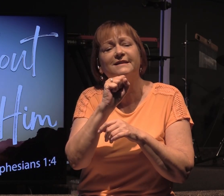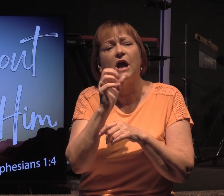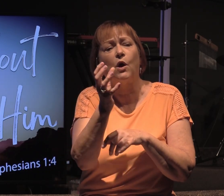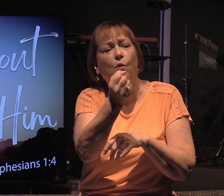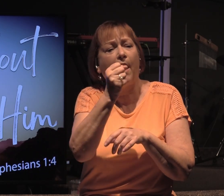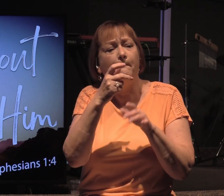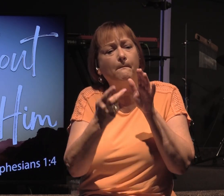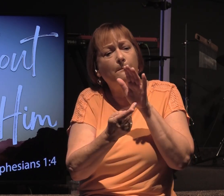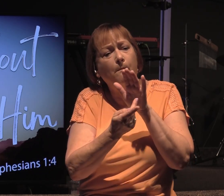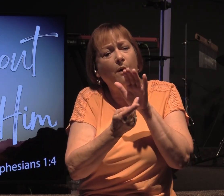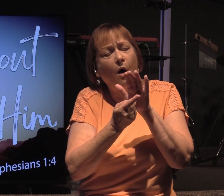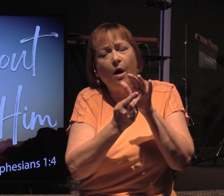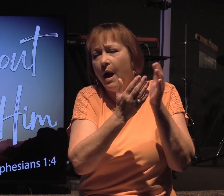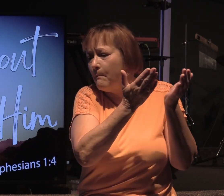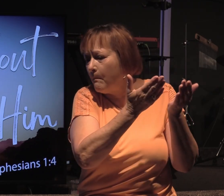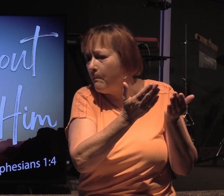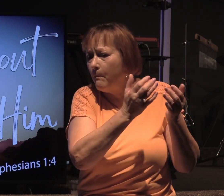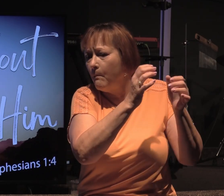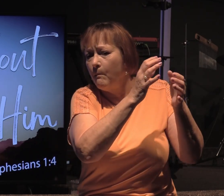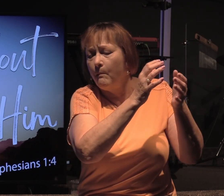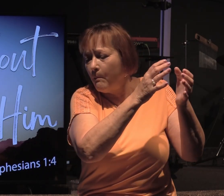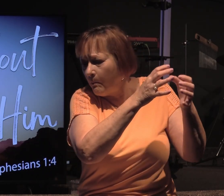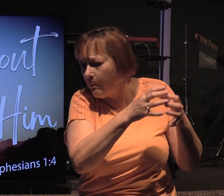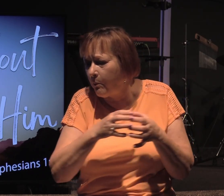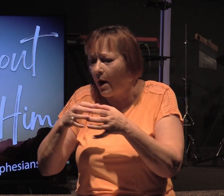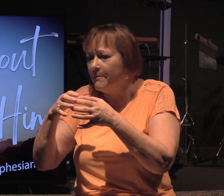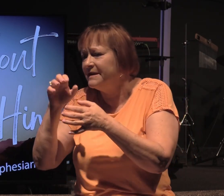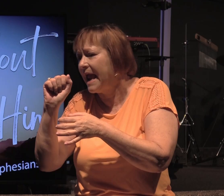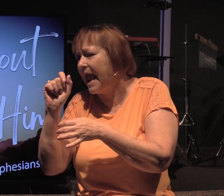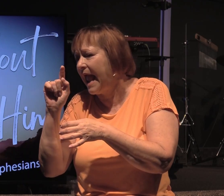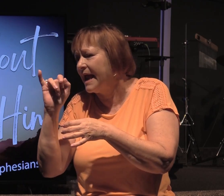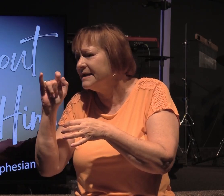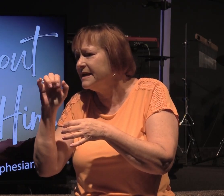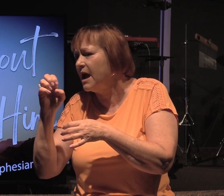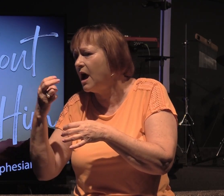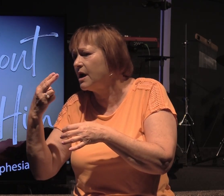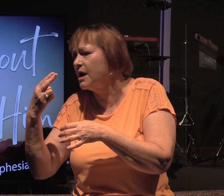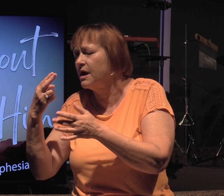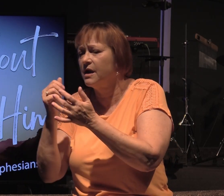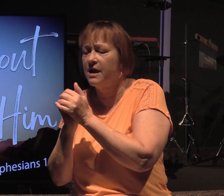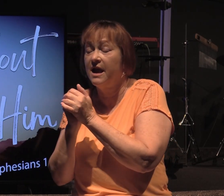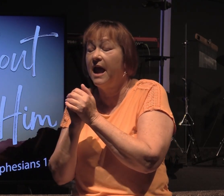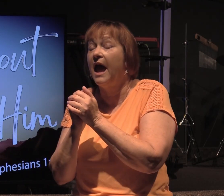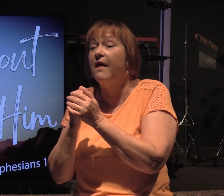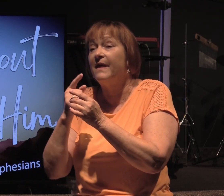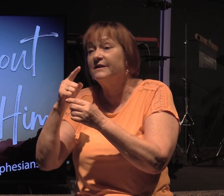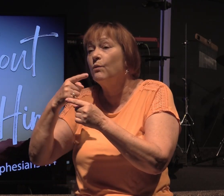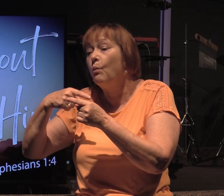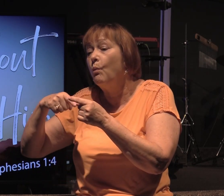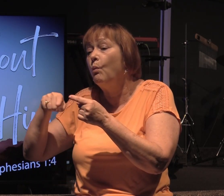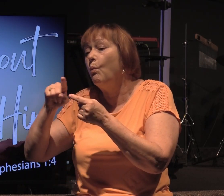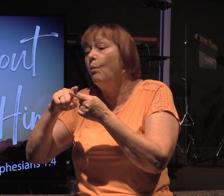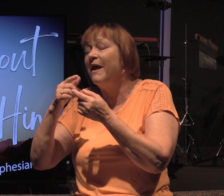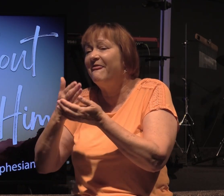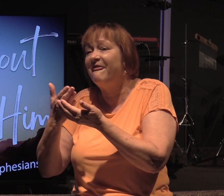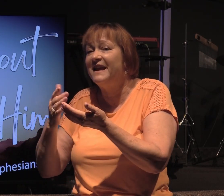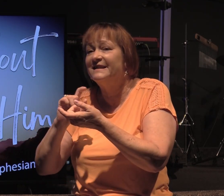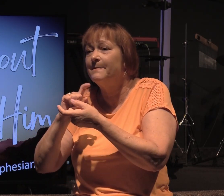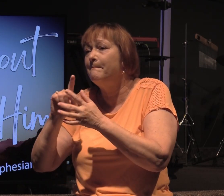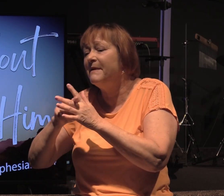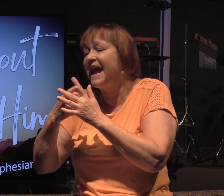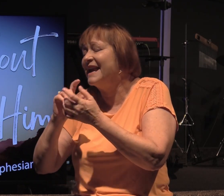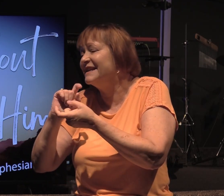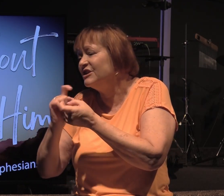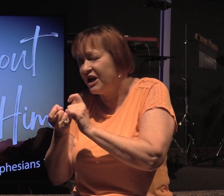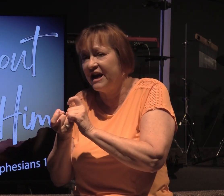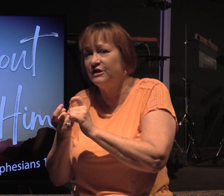Paul and took him to Antioch. And that's when things really began to change for Paul. It was there that the